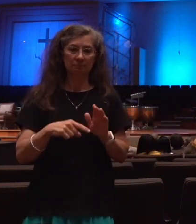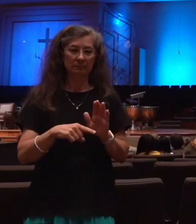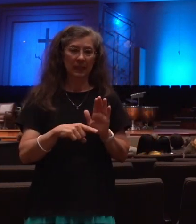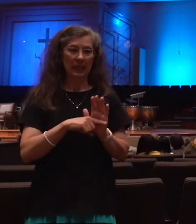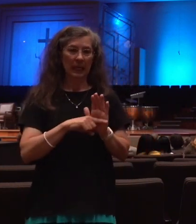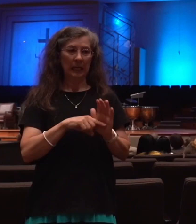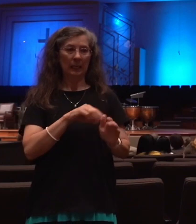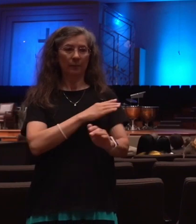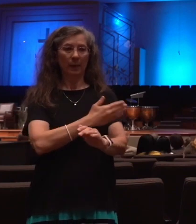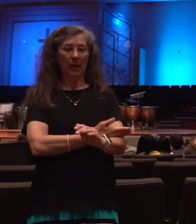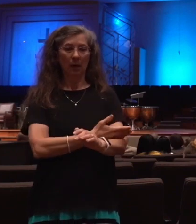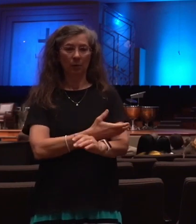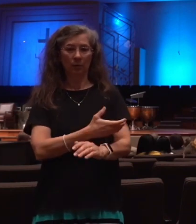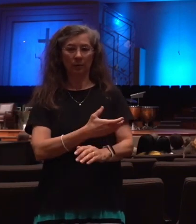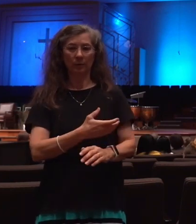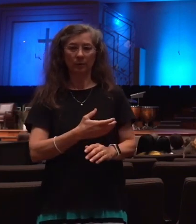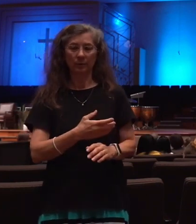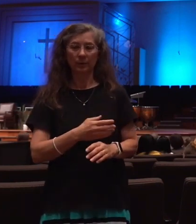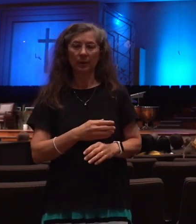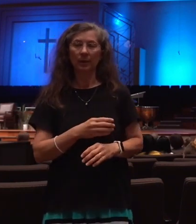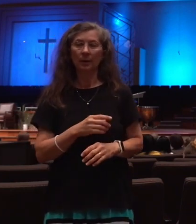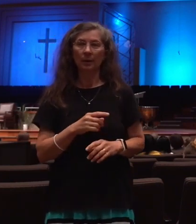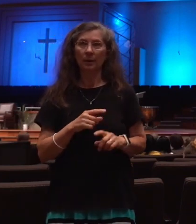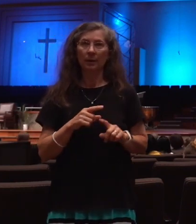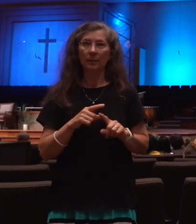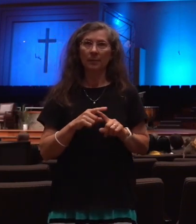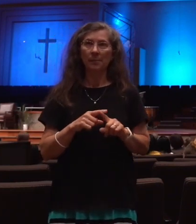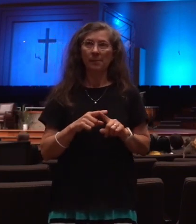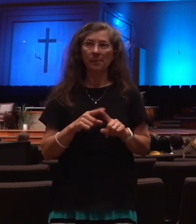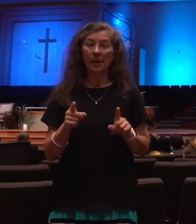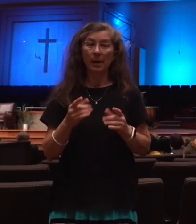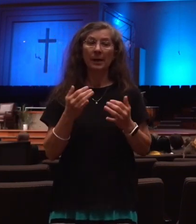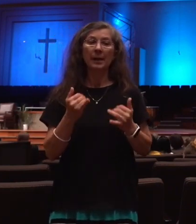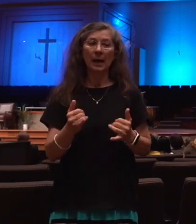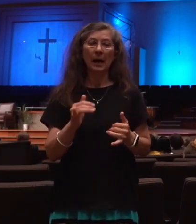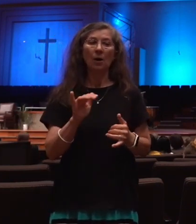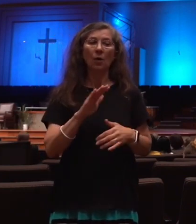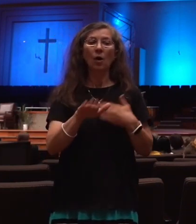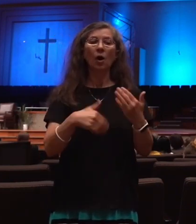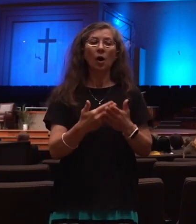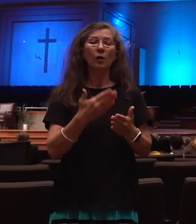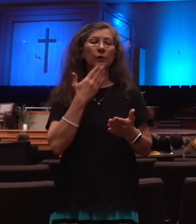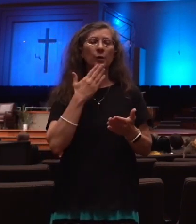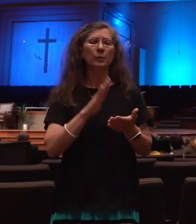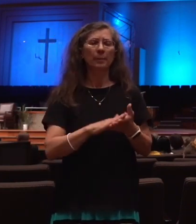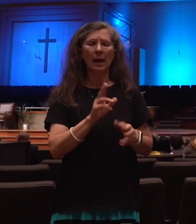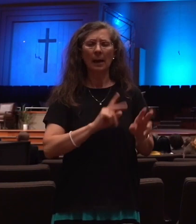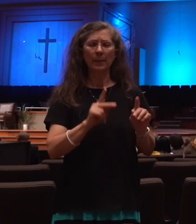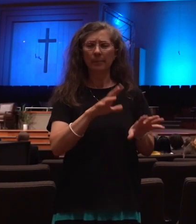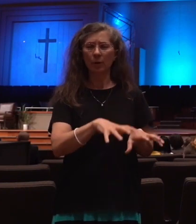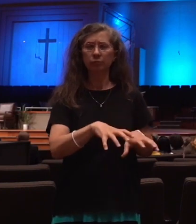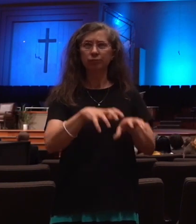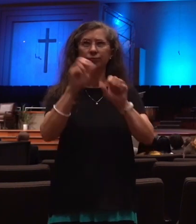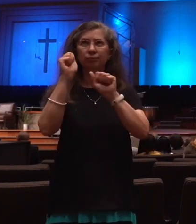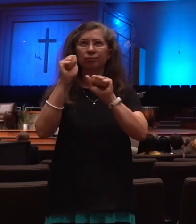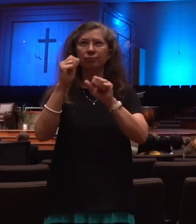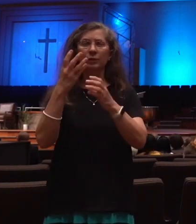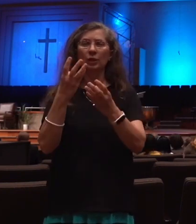But now that those troublemakers have been removed, so now we can bring in our one world government and we aren't going to have